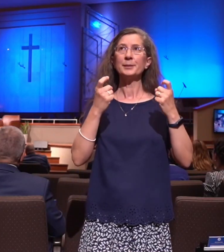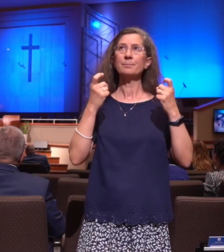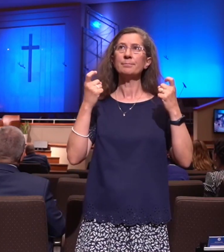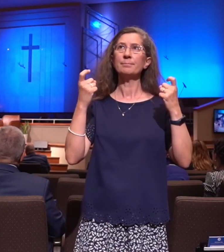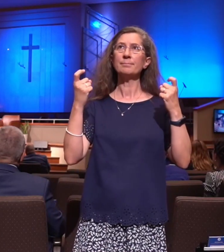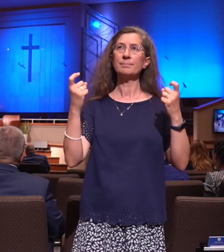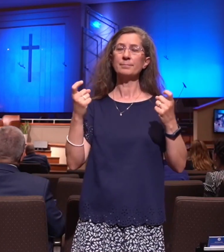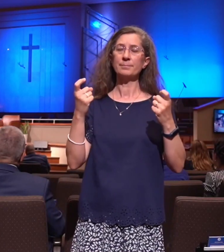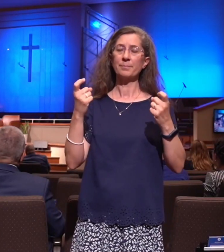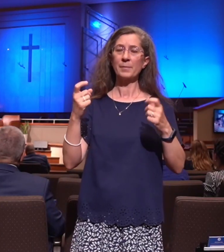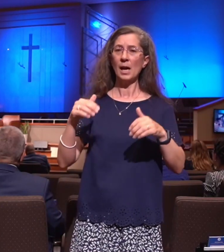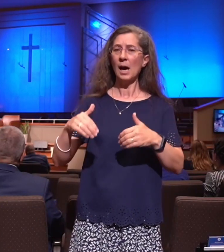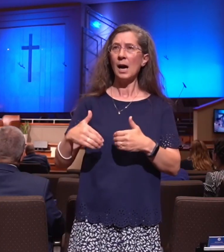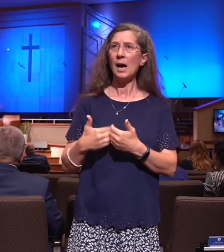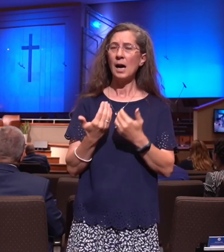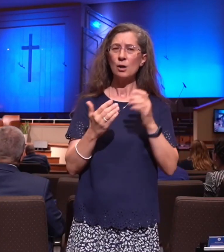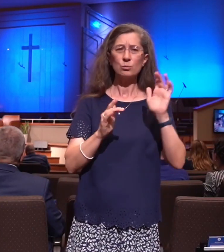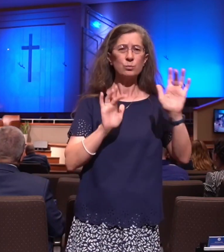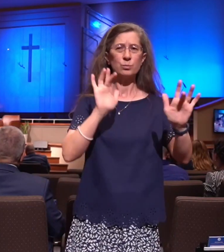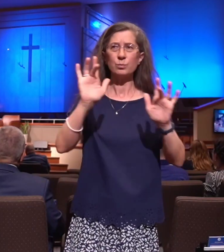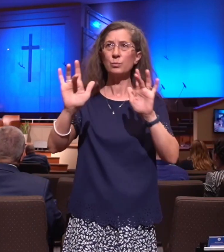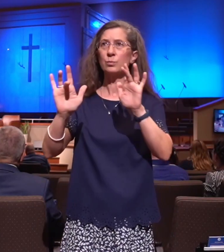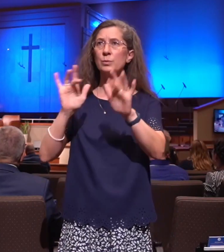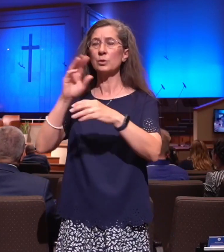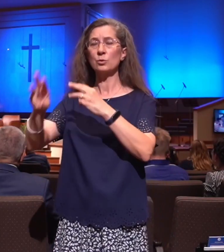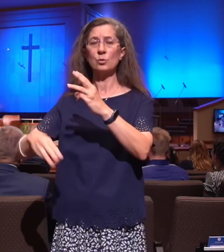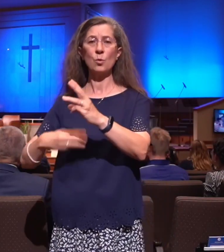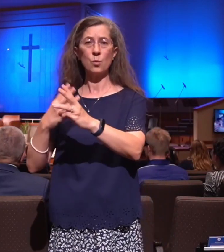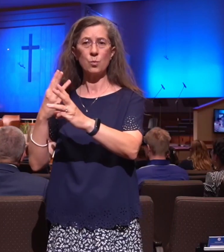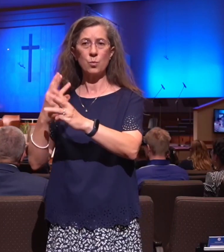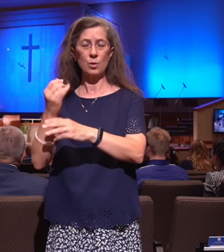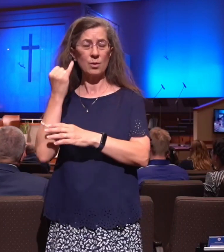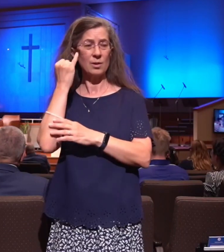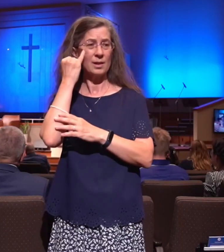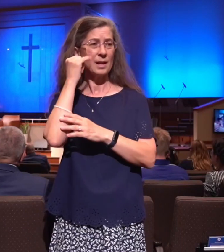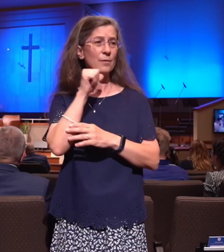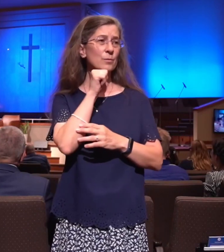How can we reach a world we never touched